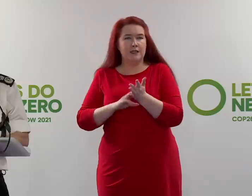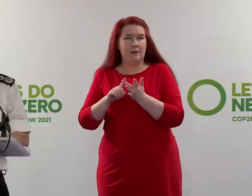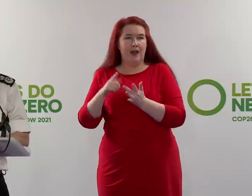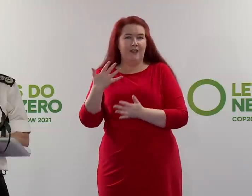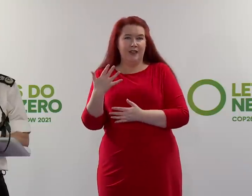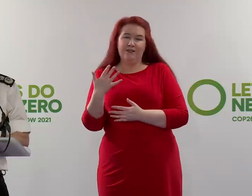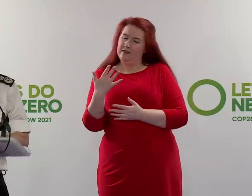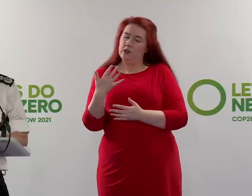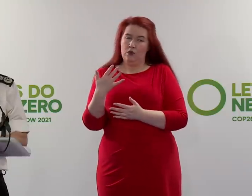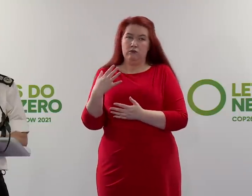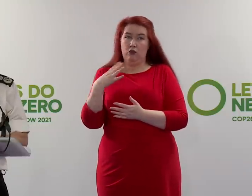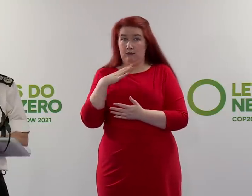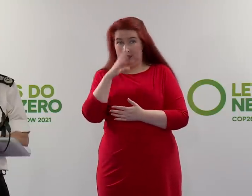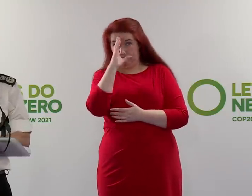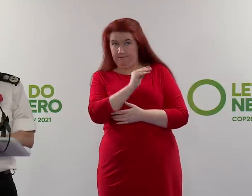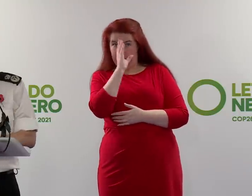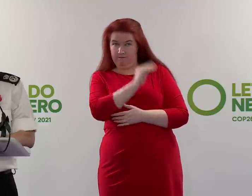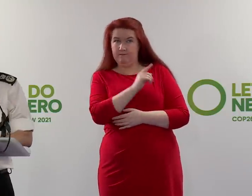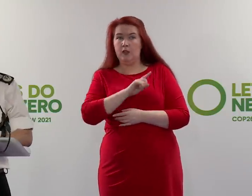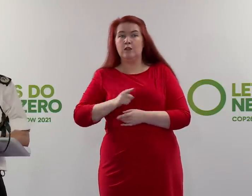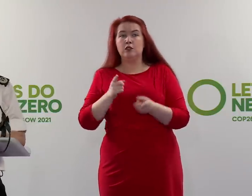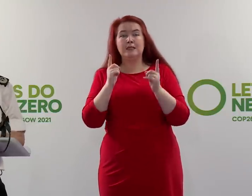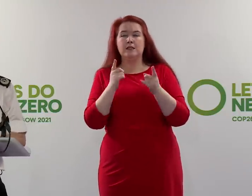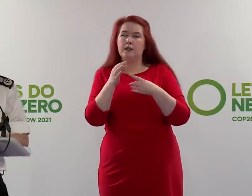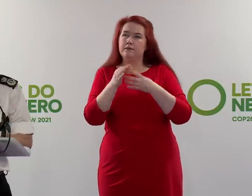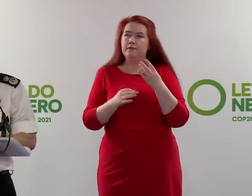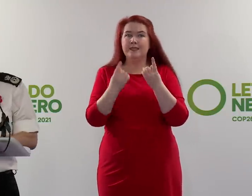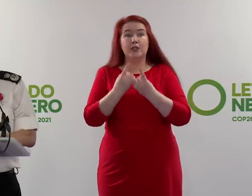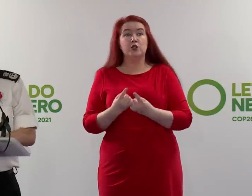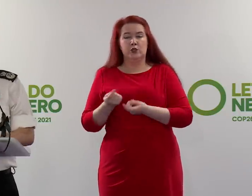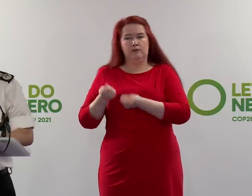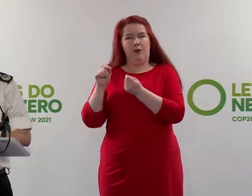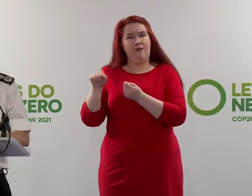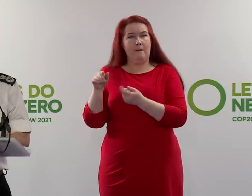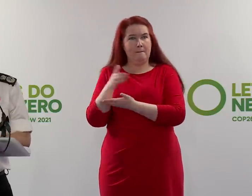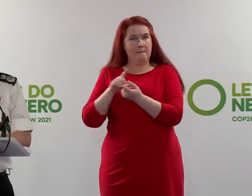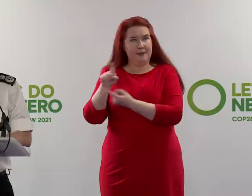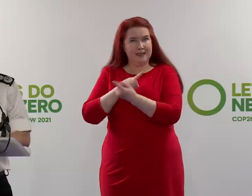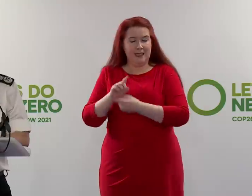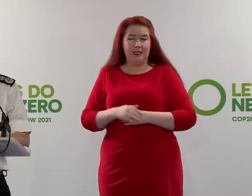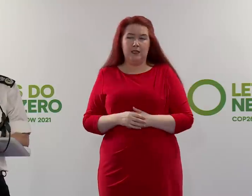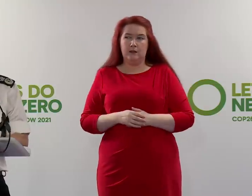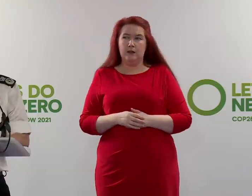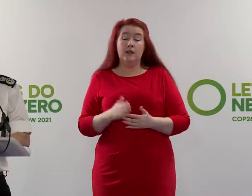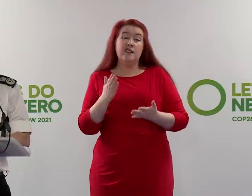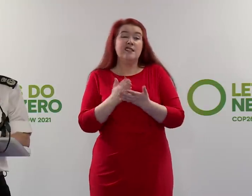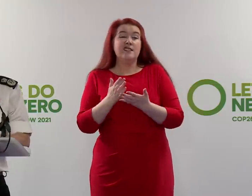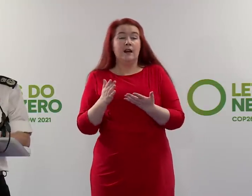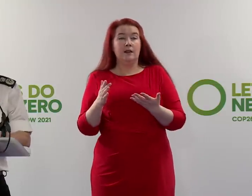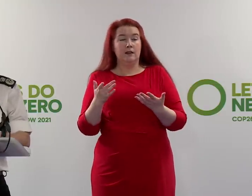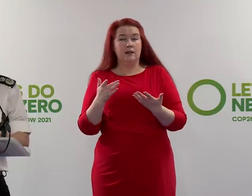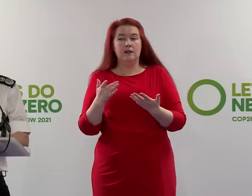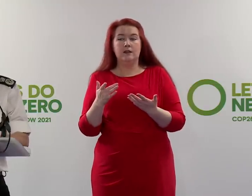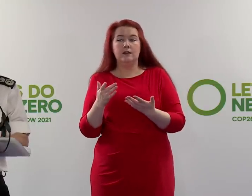briefed the First Minister on issues that came from that. Essentially being this, that